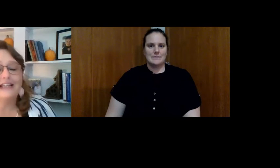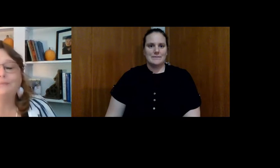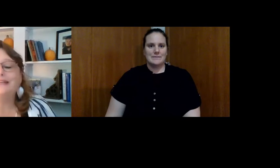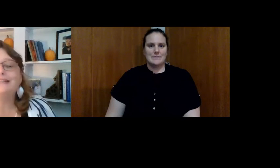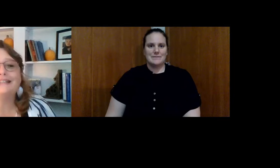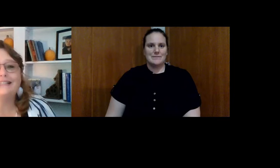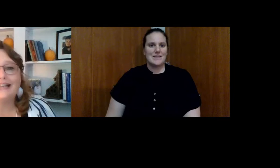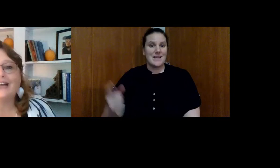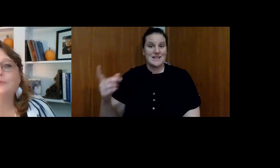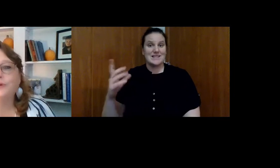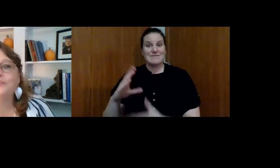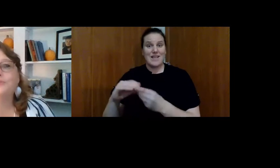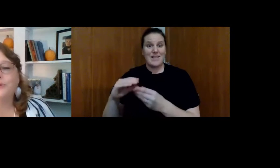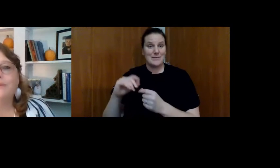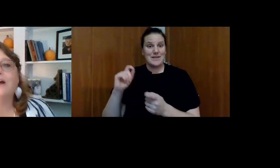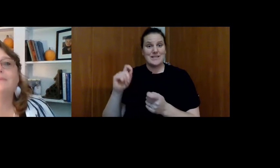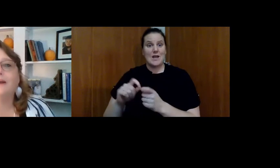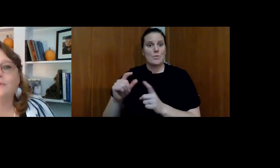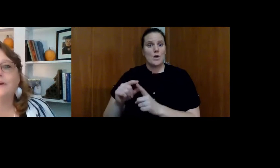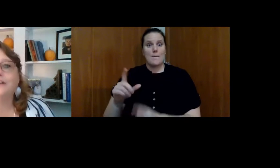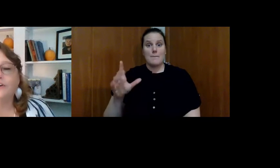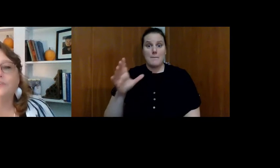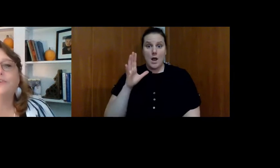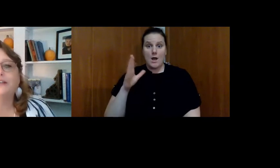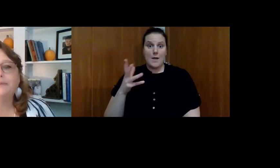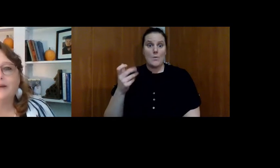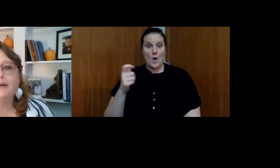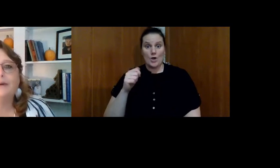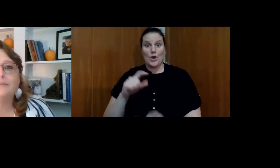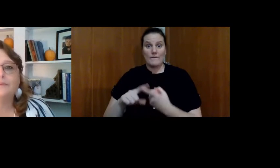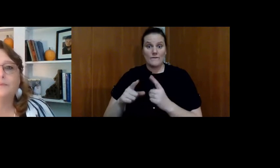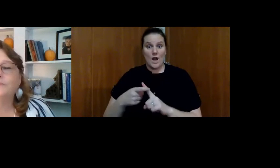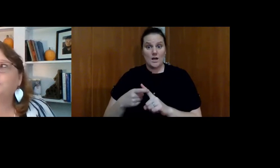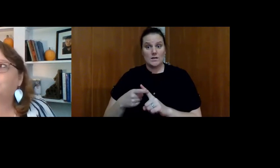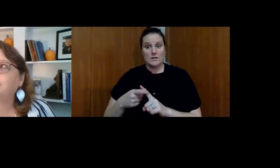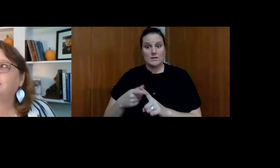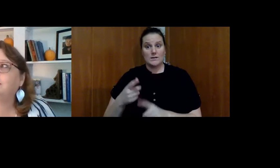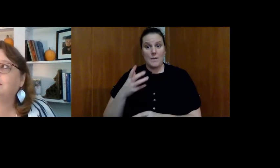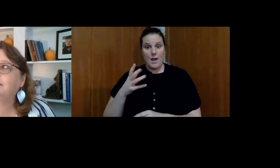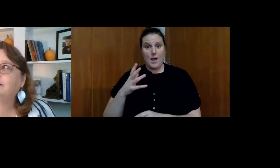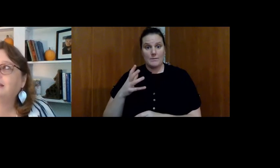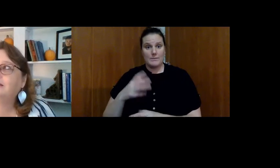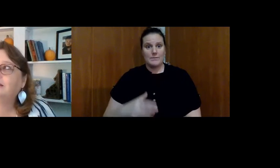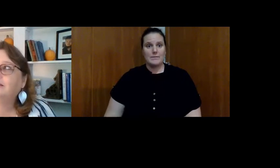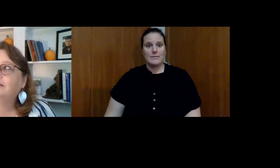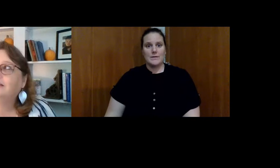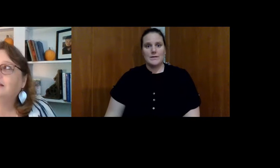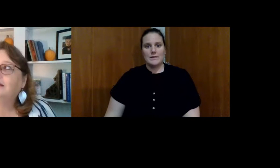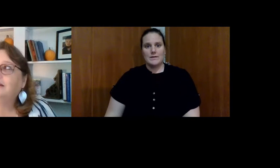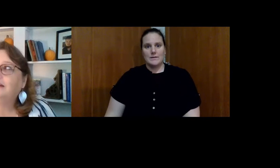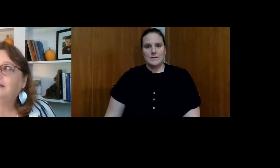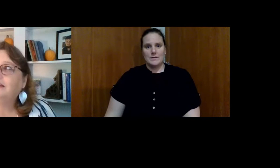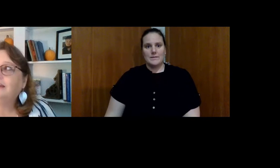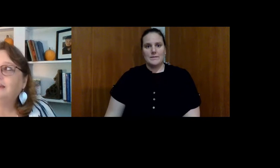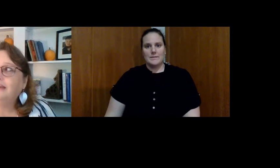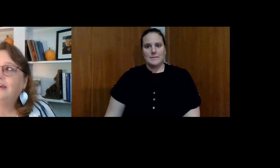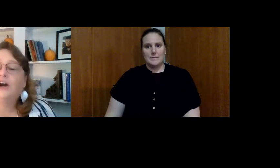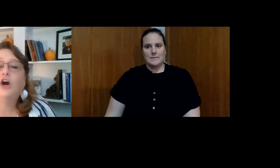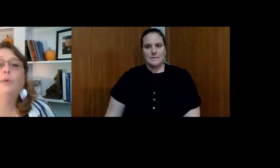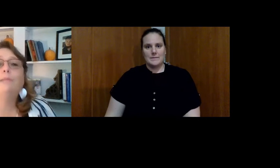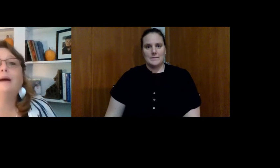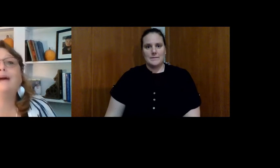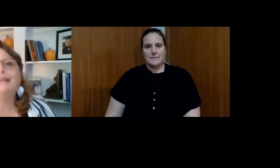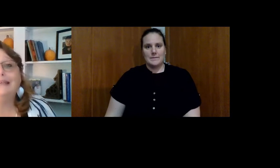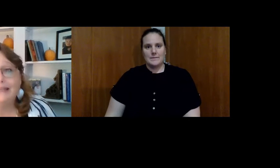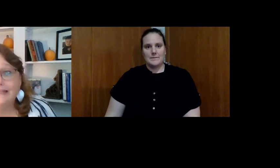He's telling me his exact words were, Mom, I want a girlfriend. Mom, I want a He's I What? My exact words were, Mom, I need